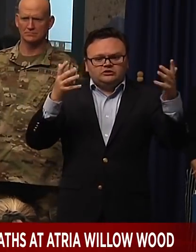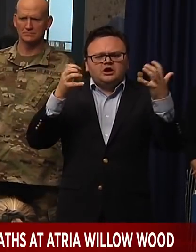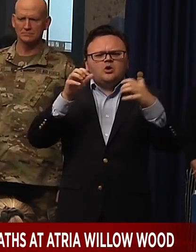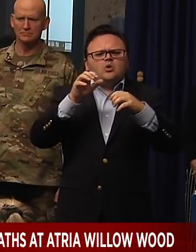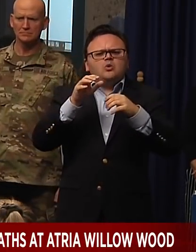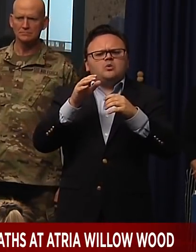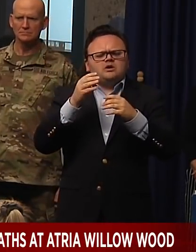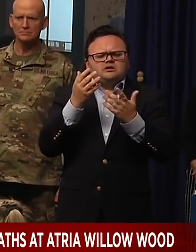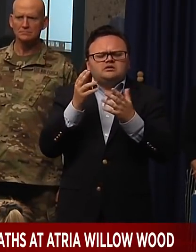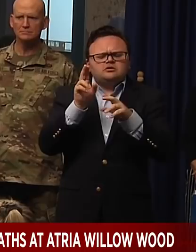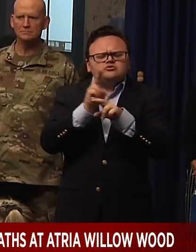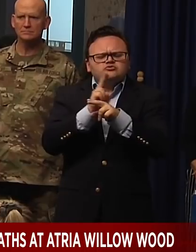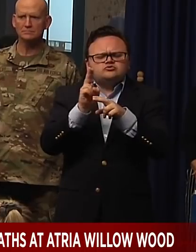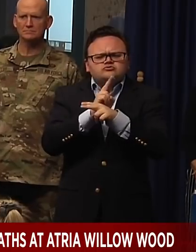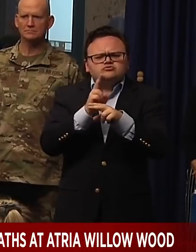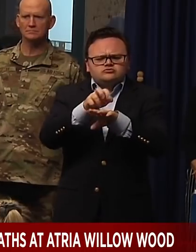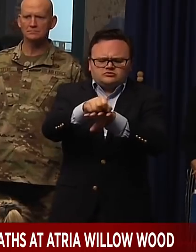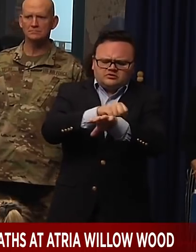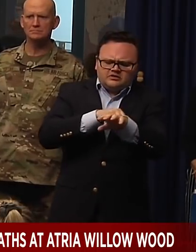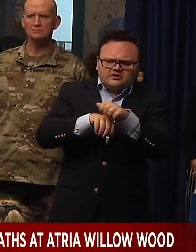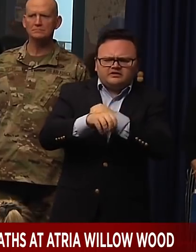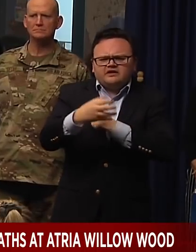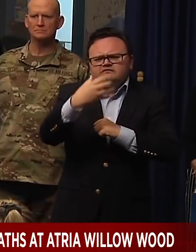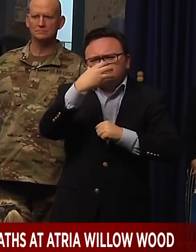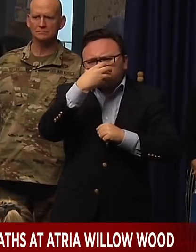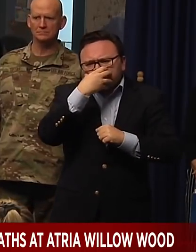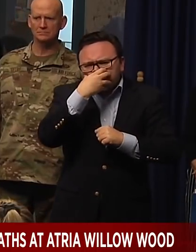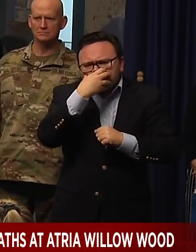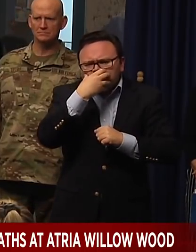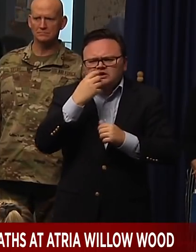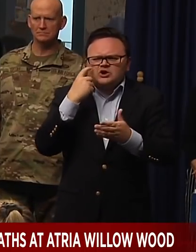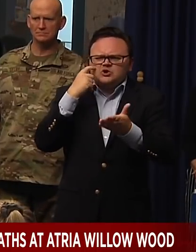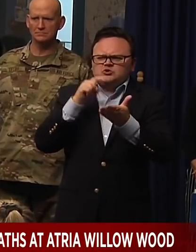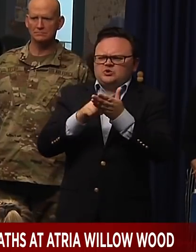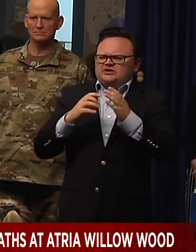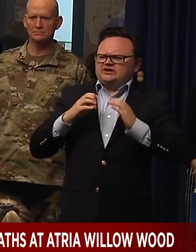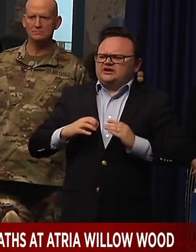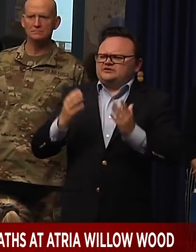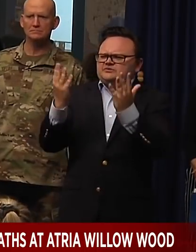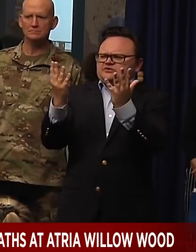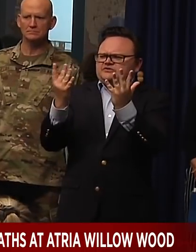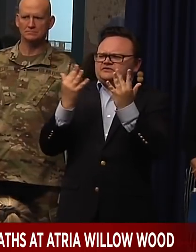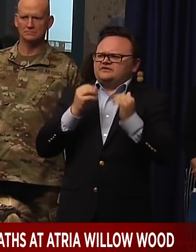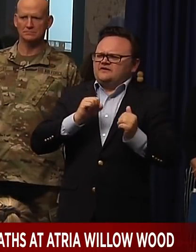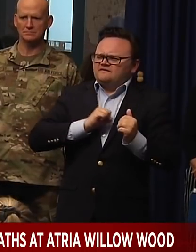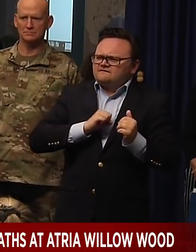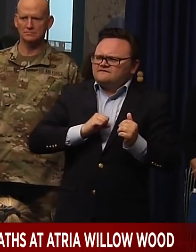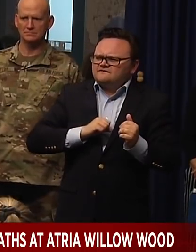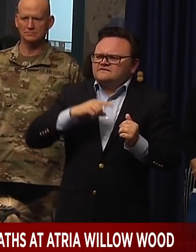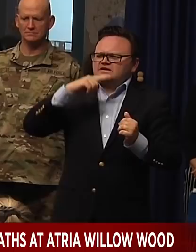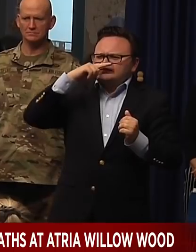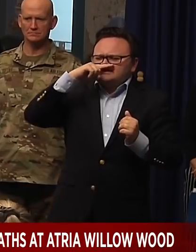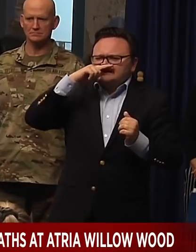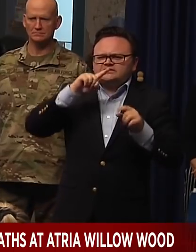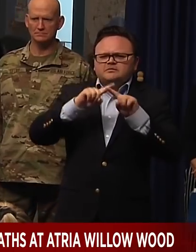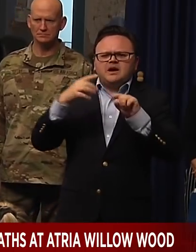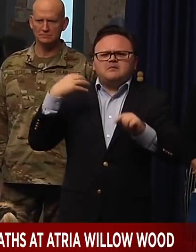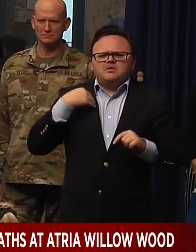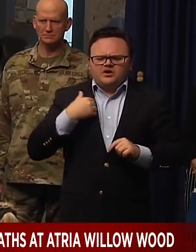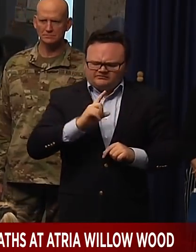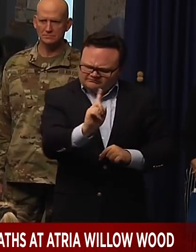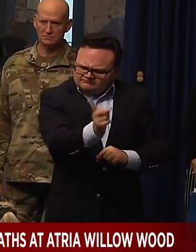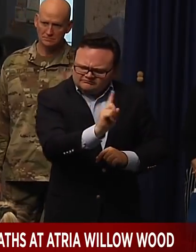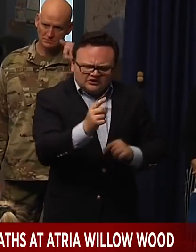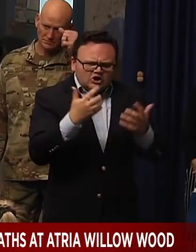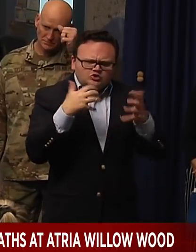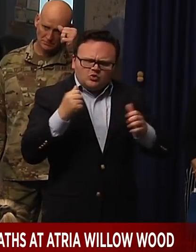protective gloves as they deal with customers or they start coughing and sneezing. Yet their employers are telling them that they can't do that because they